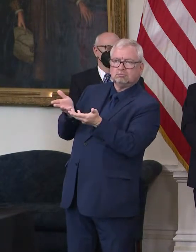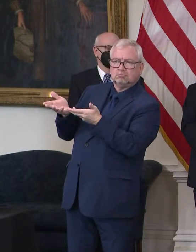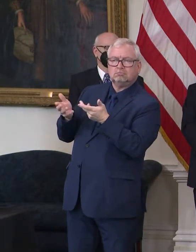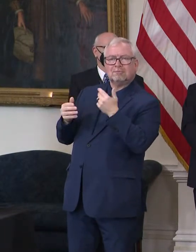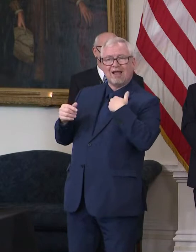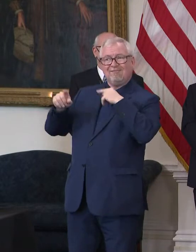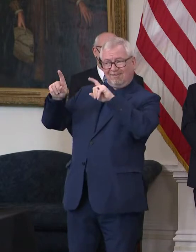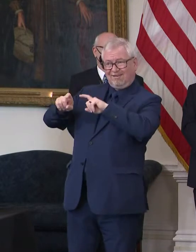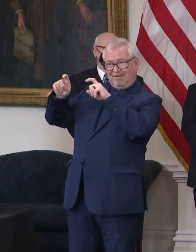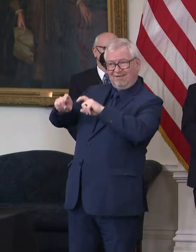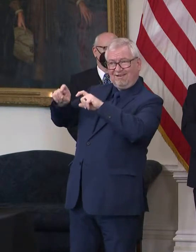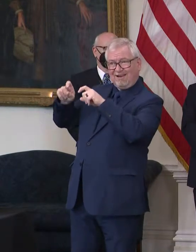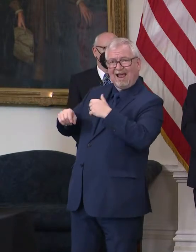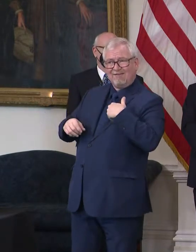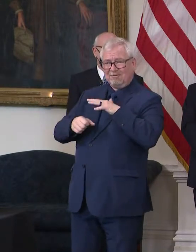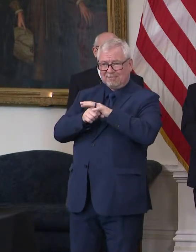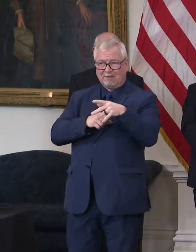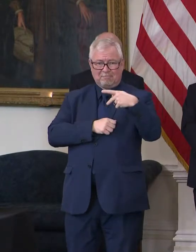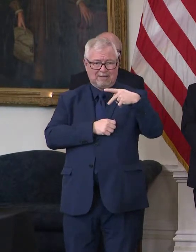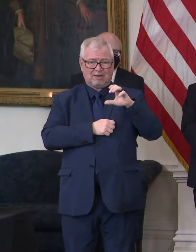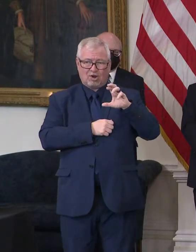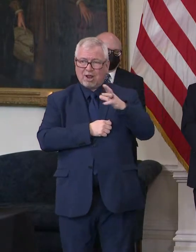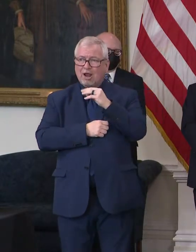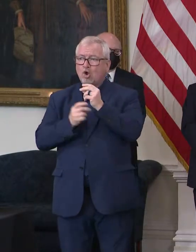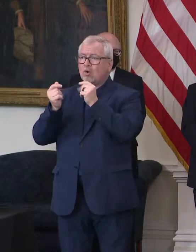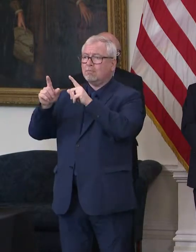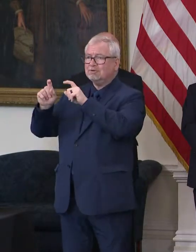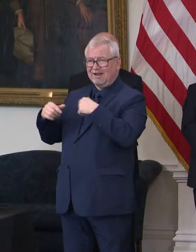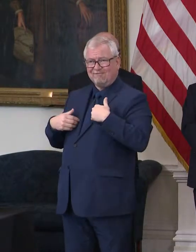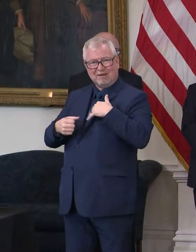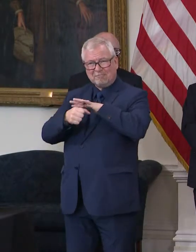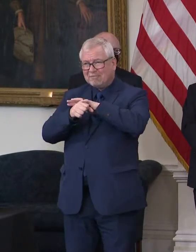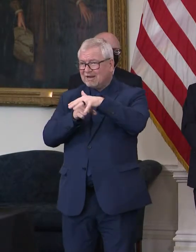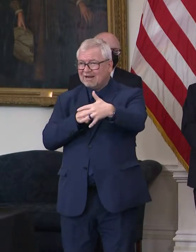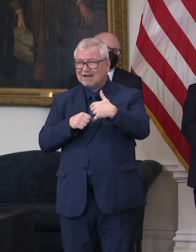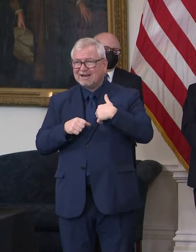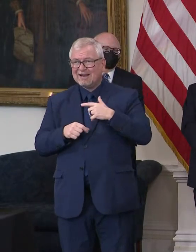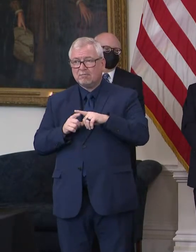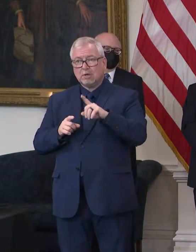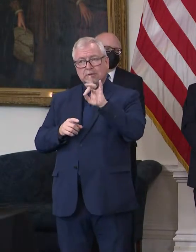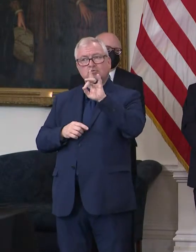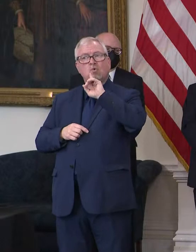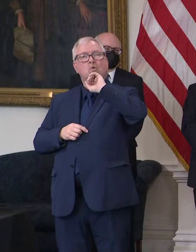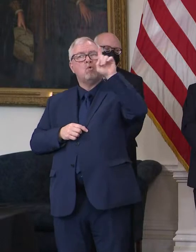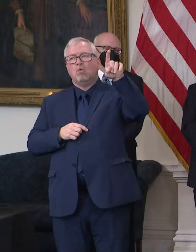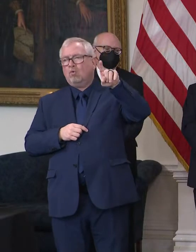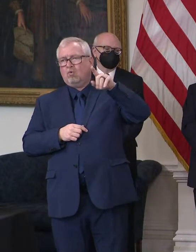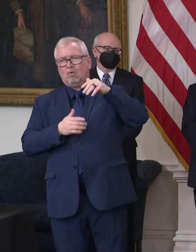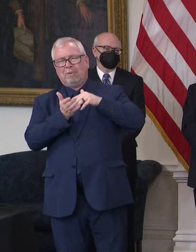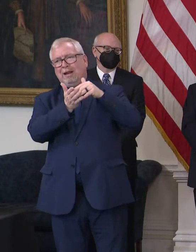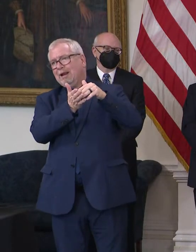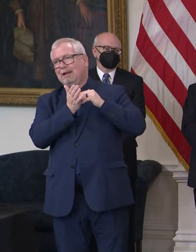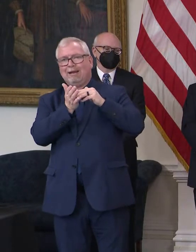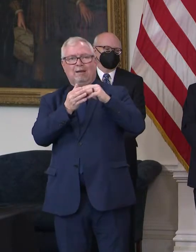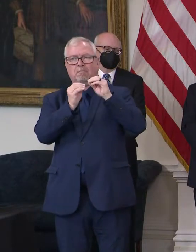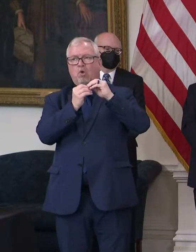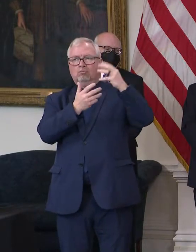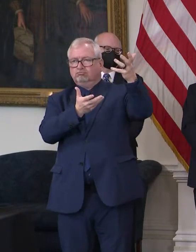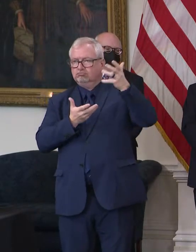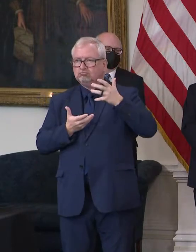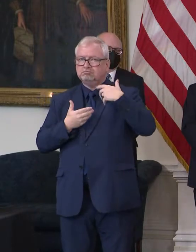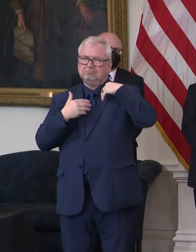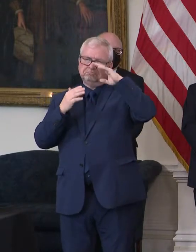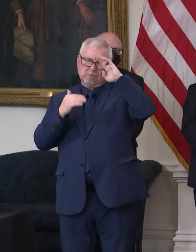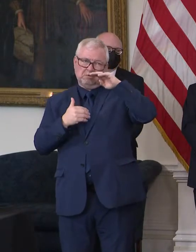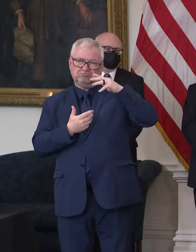PCR tests and rapid tests, but, uh, we did order millions more, uh, and we're expecting a huge shipment this week. And they were all,